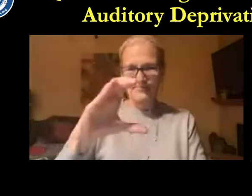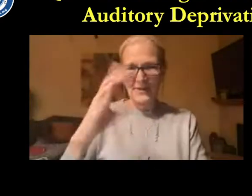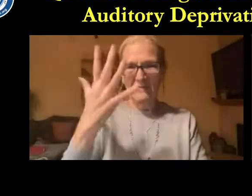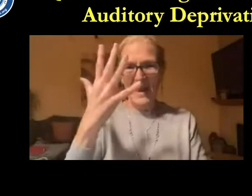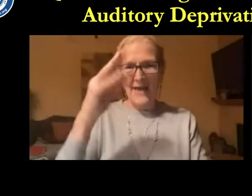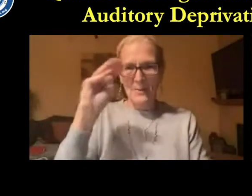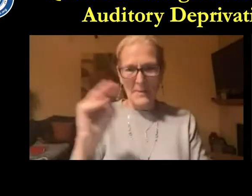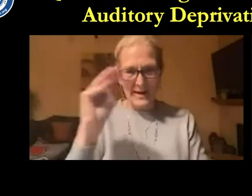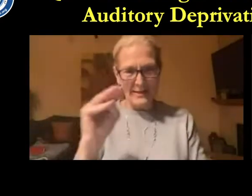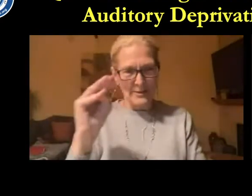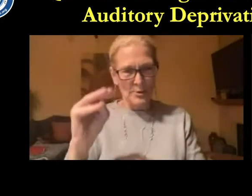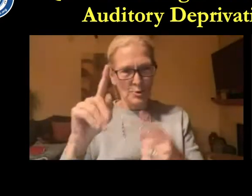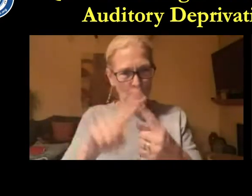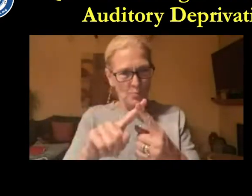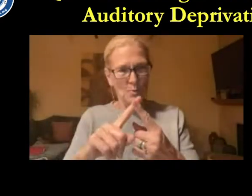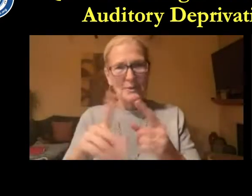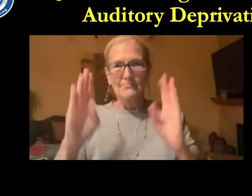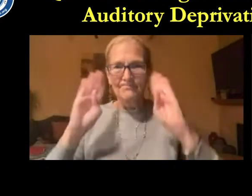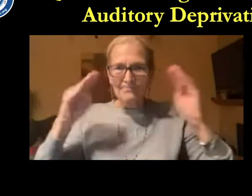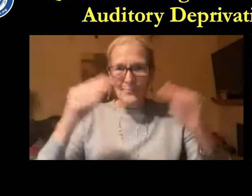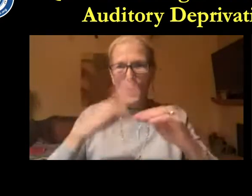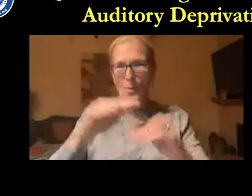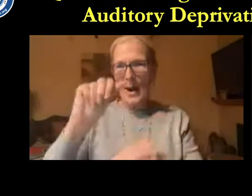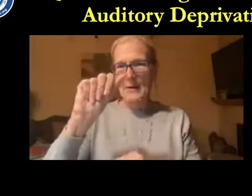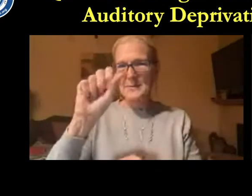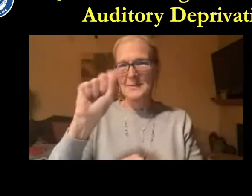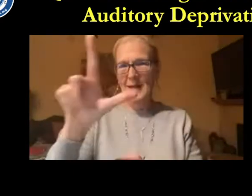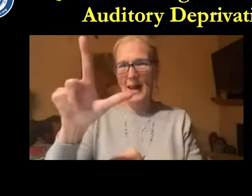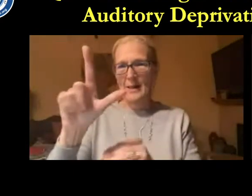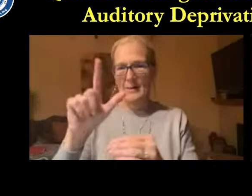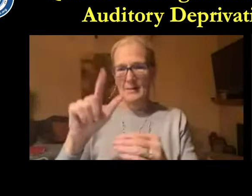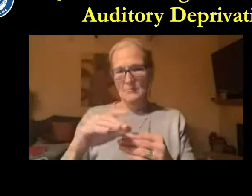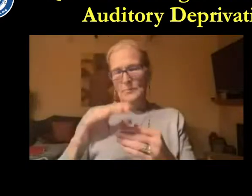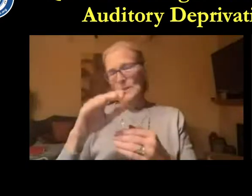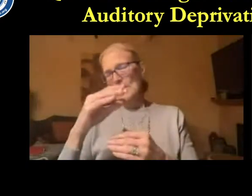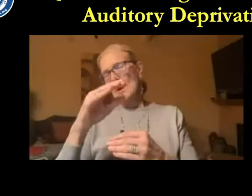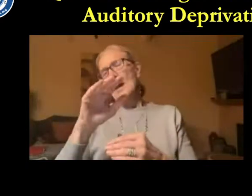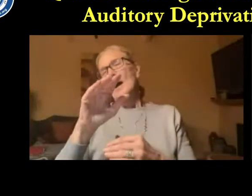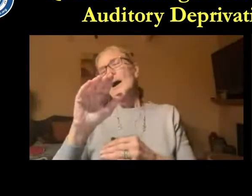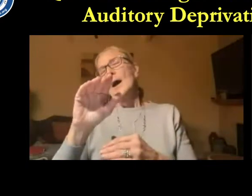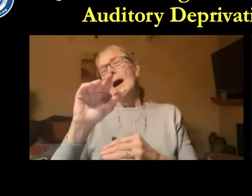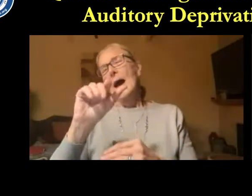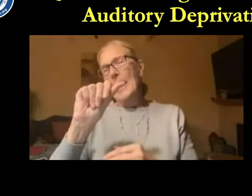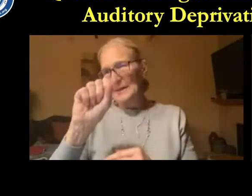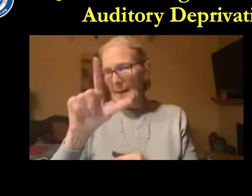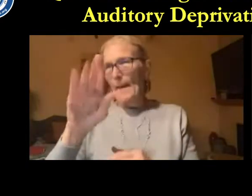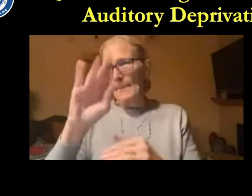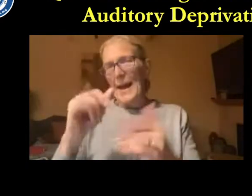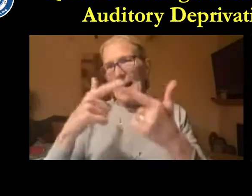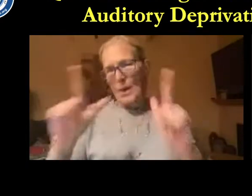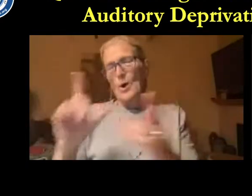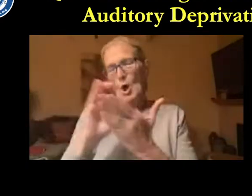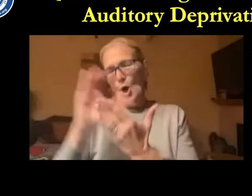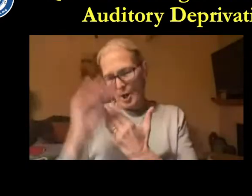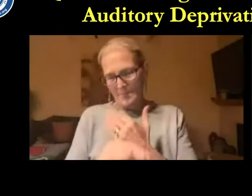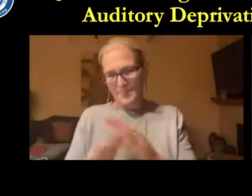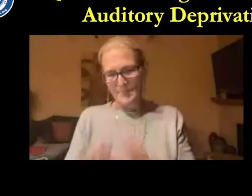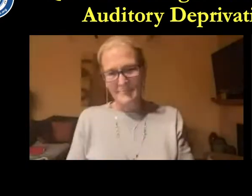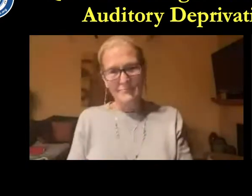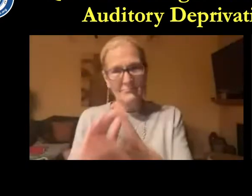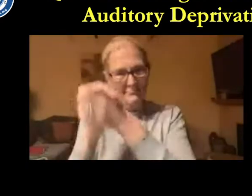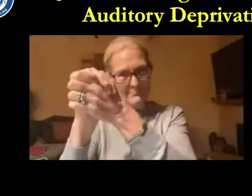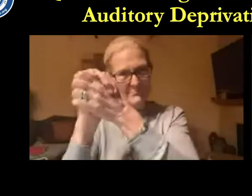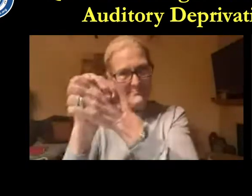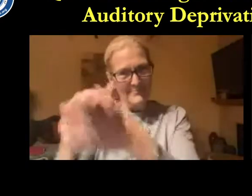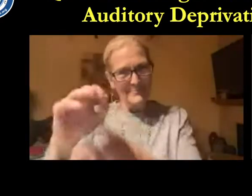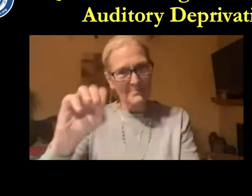la usd los angeles school district and they passed a five million dollar grant